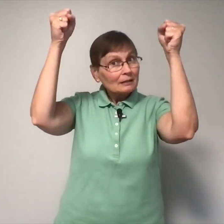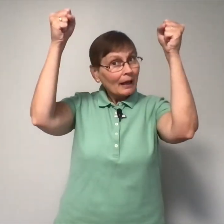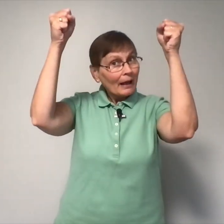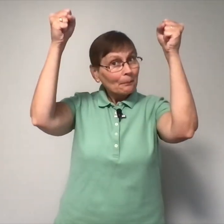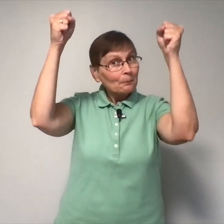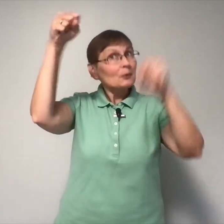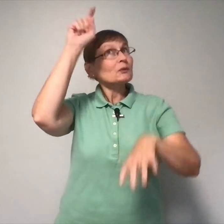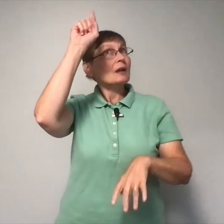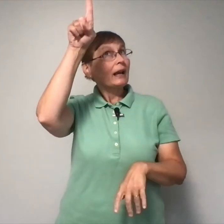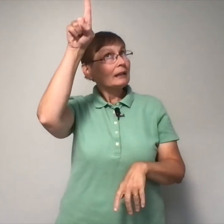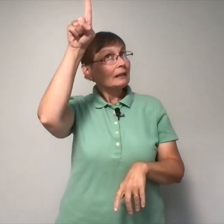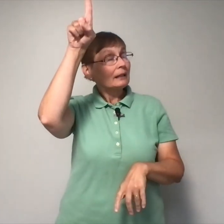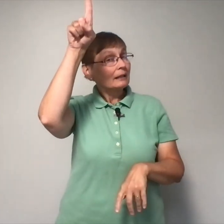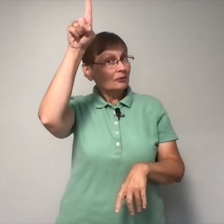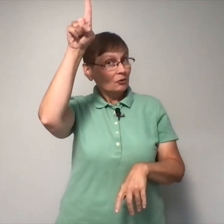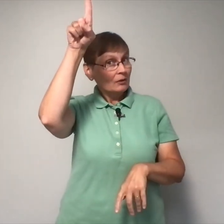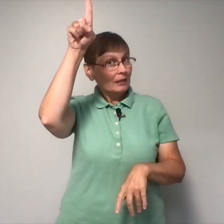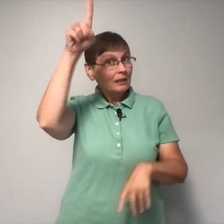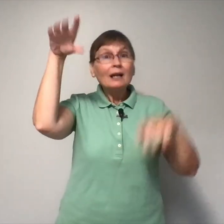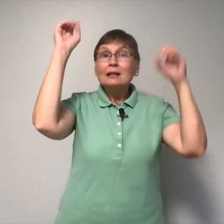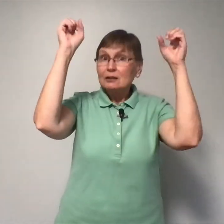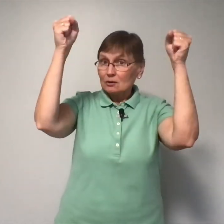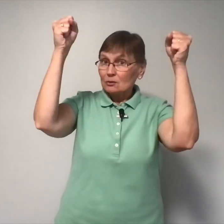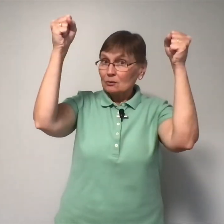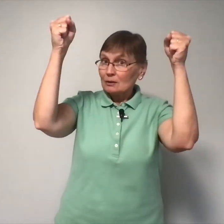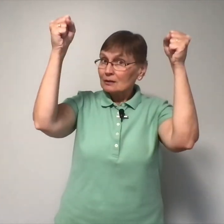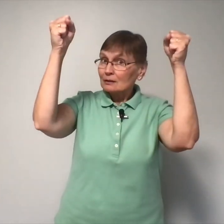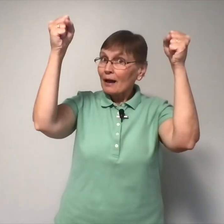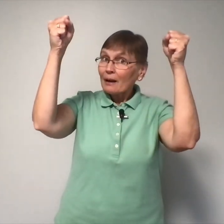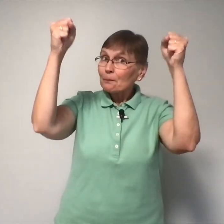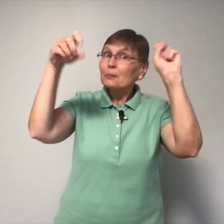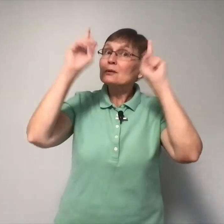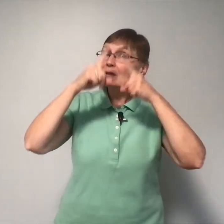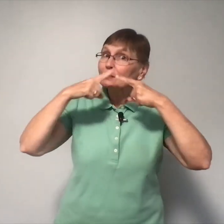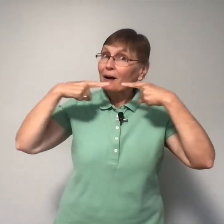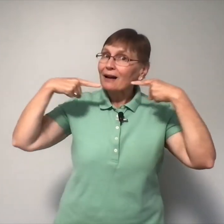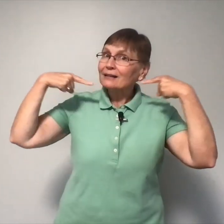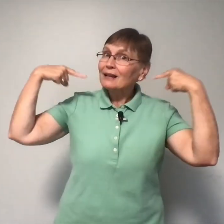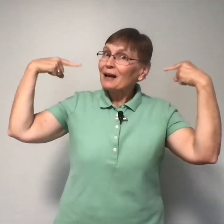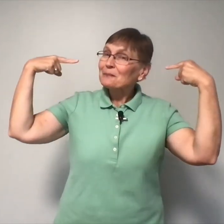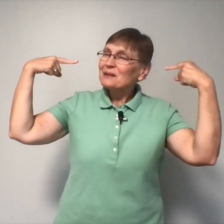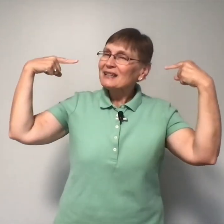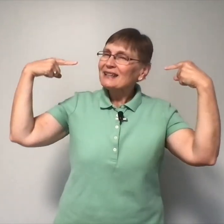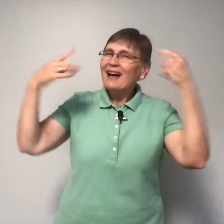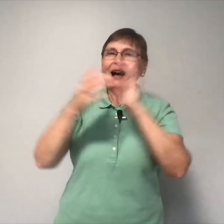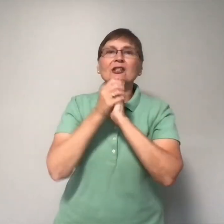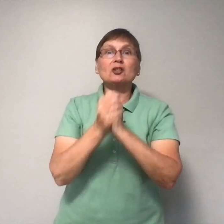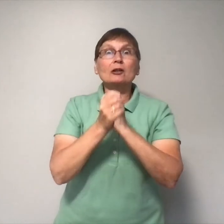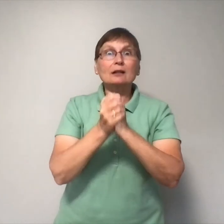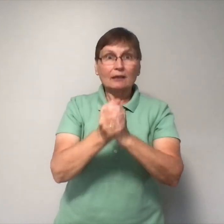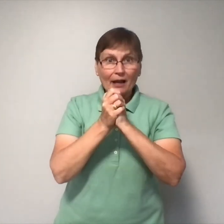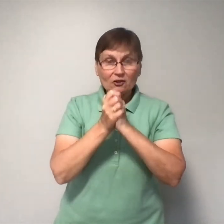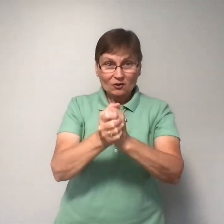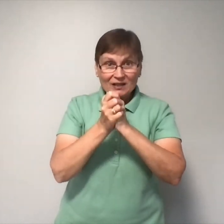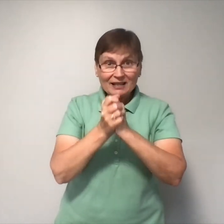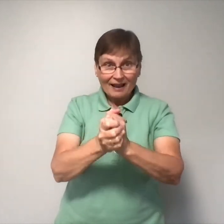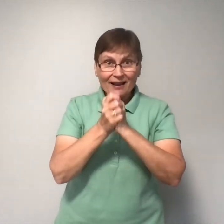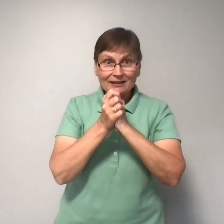apples hanging in a tree. Two little apples smiled at me. I shook that tree as